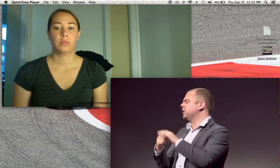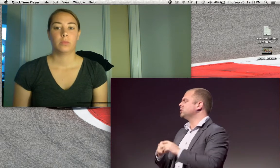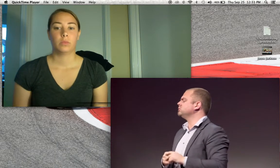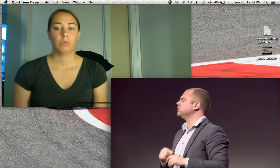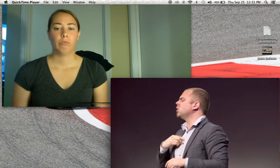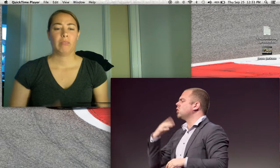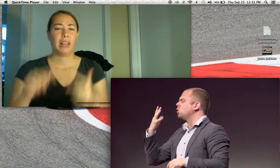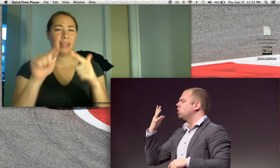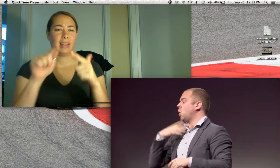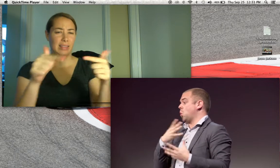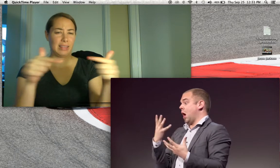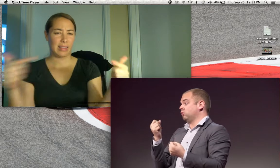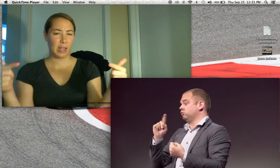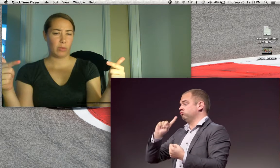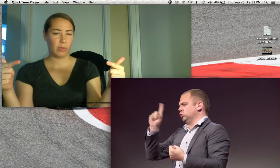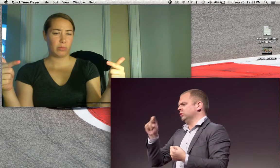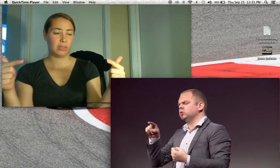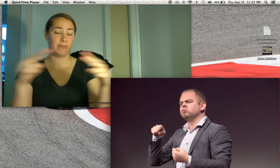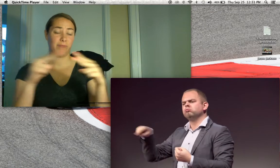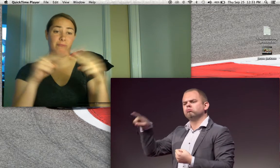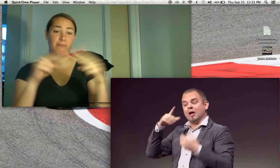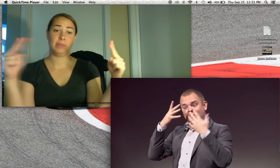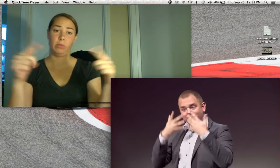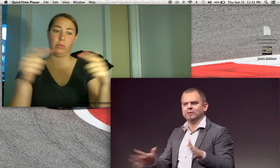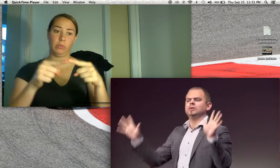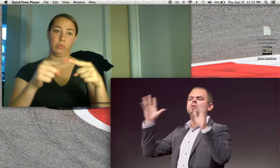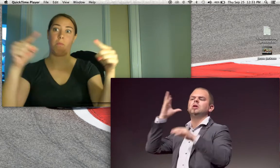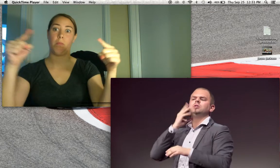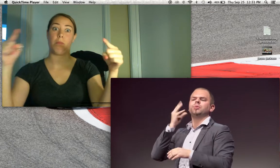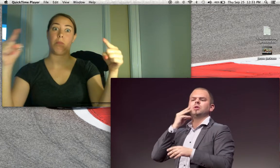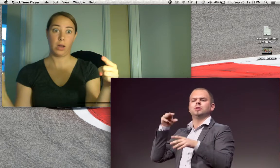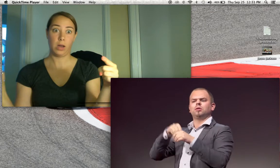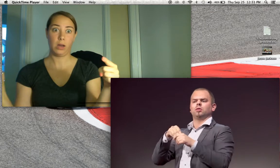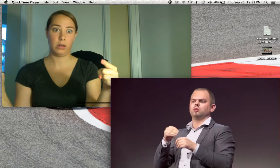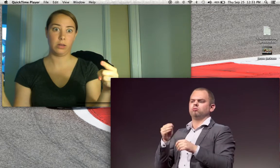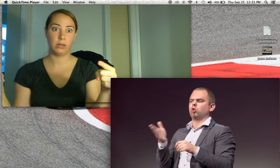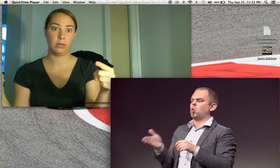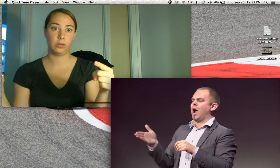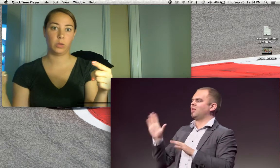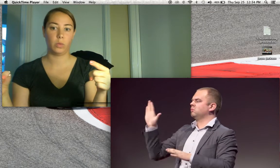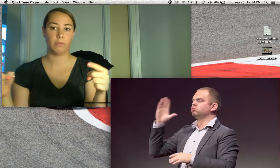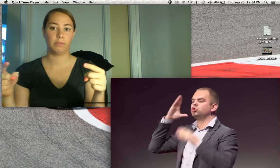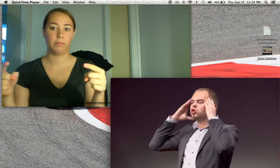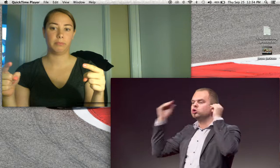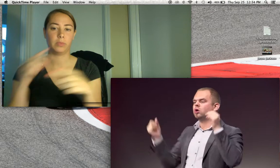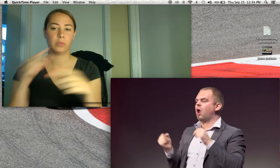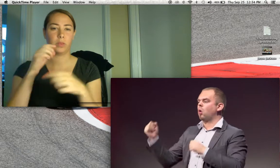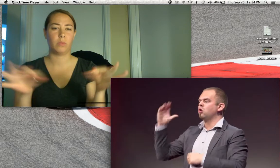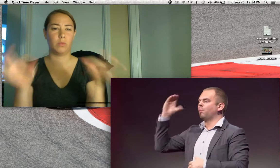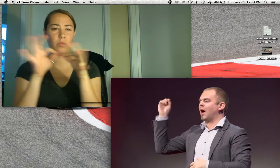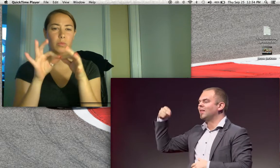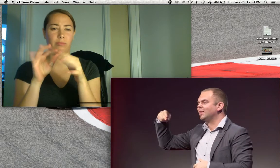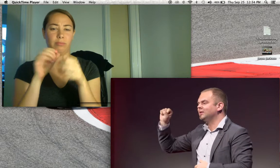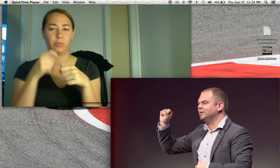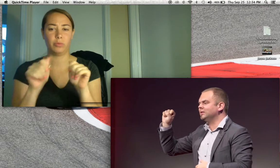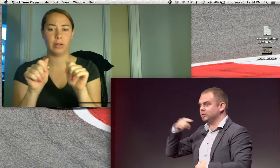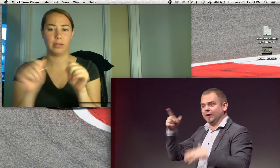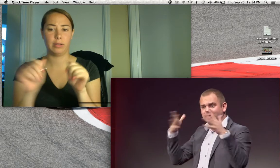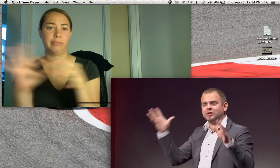So, we have some obstacles in our lives and I'll talk to you about some experience of my own. So, want to know